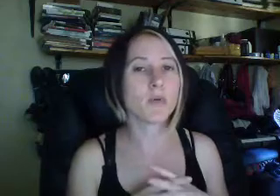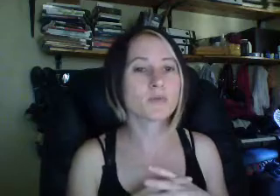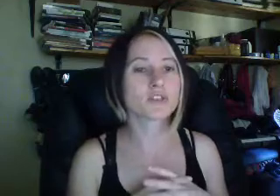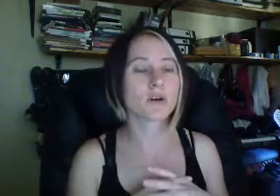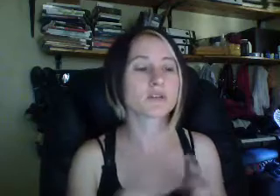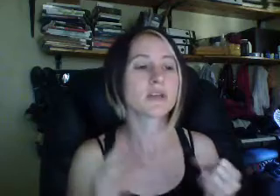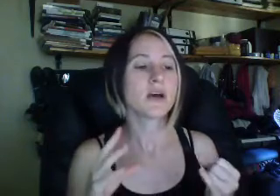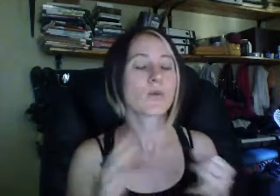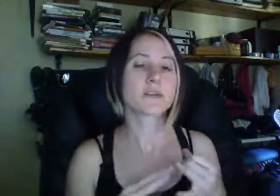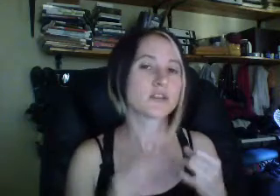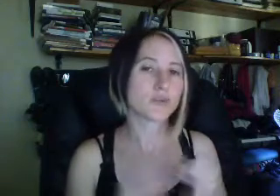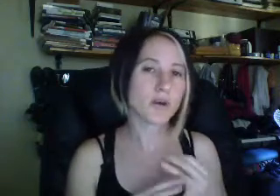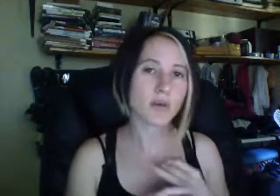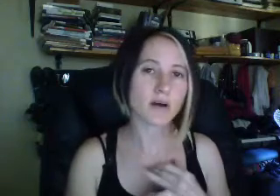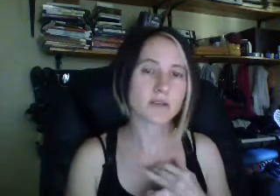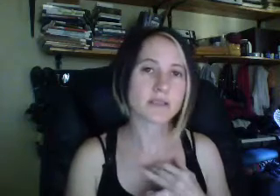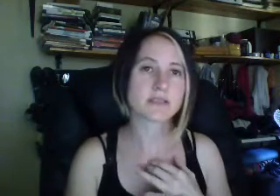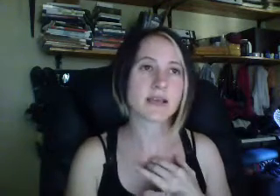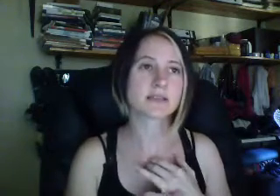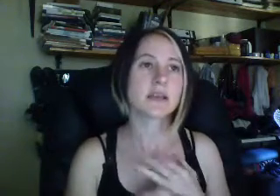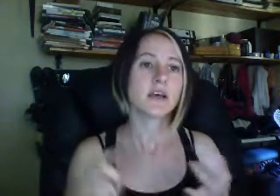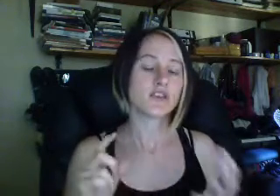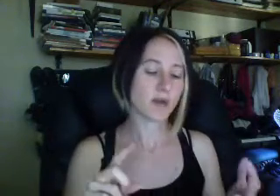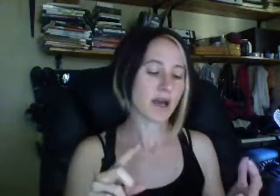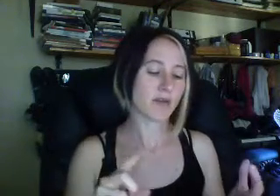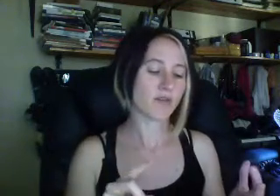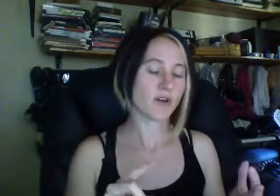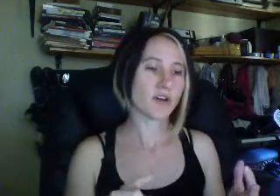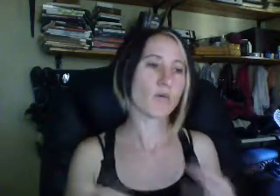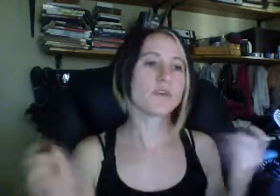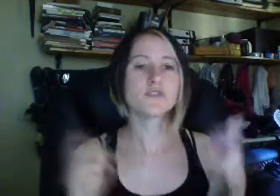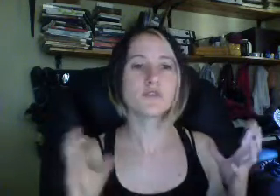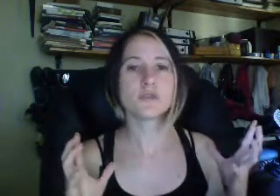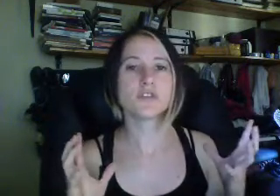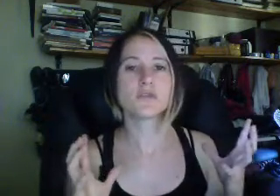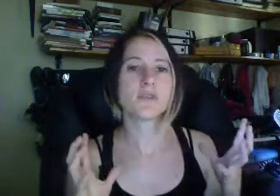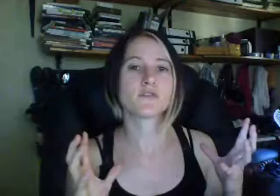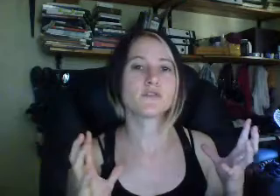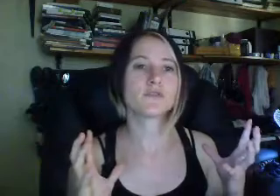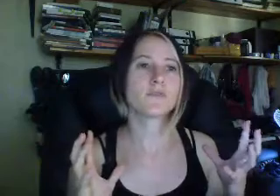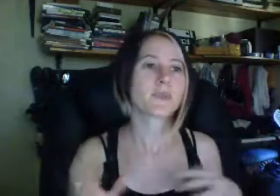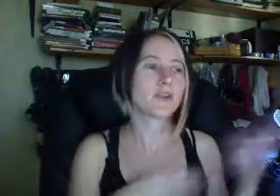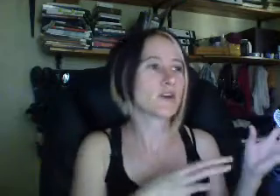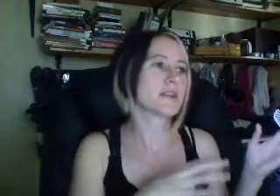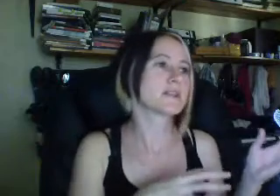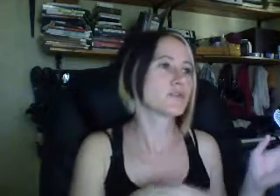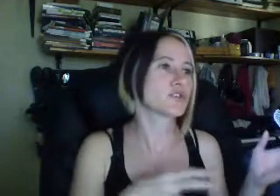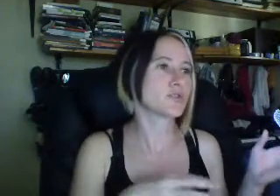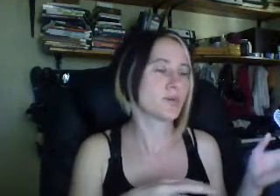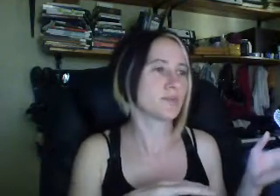porn stars, what they enjoy about it is that, you have, all you have to do is, you have to, you know, let's say you're a stripper.